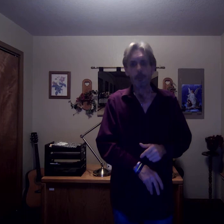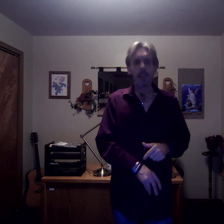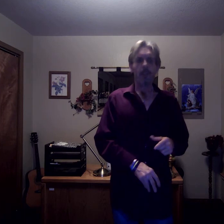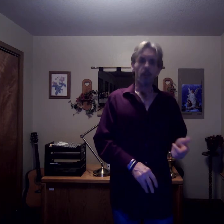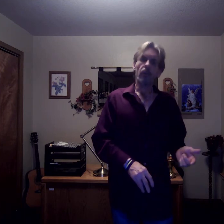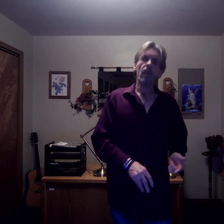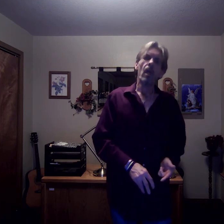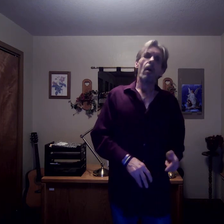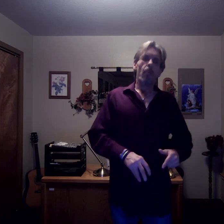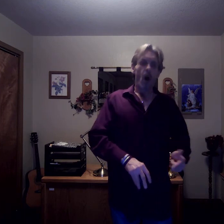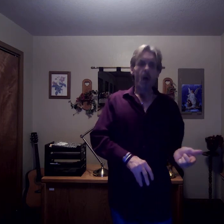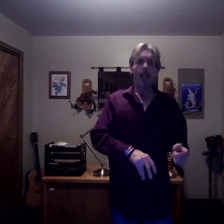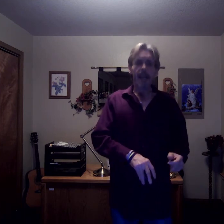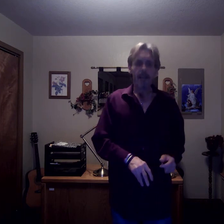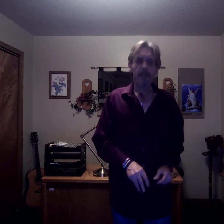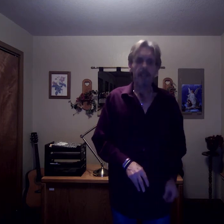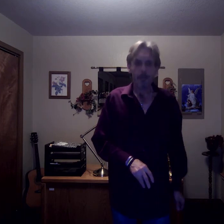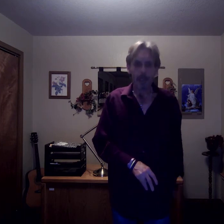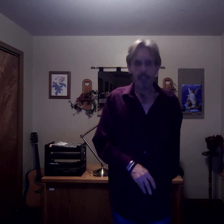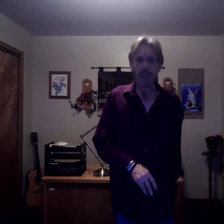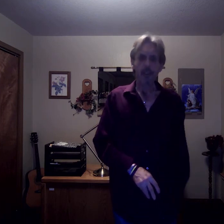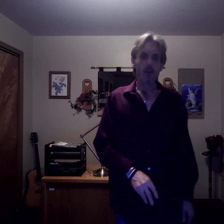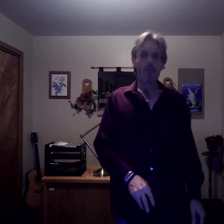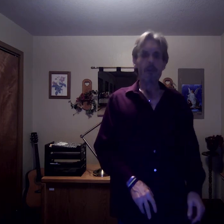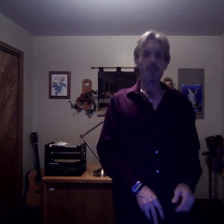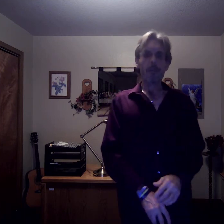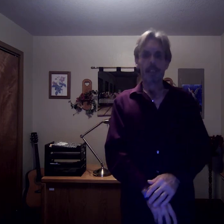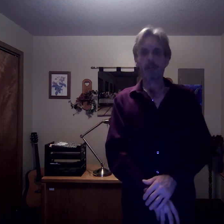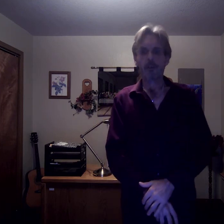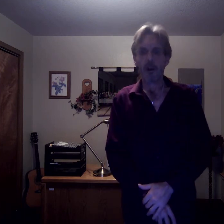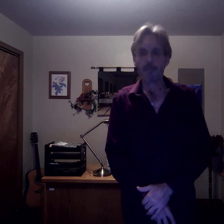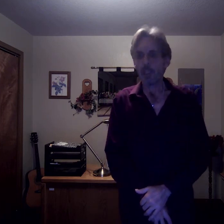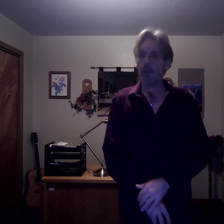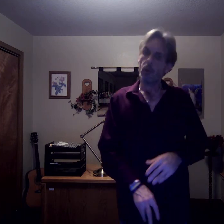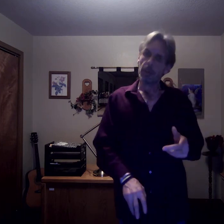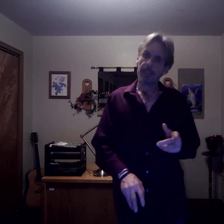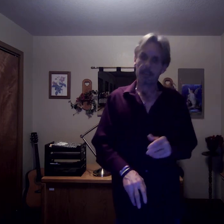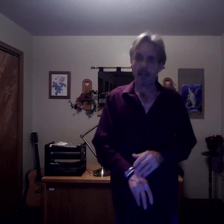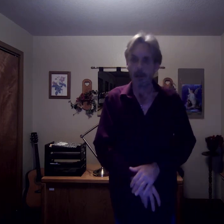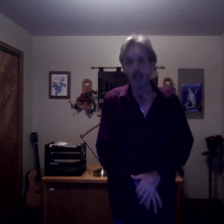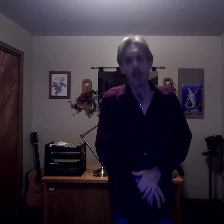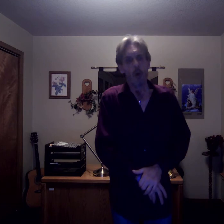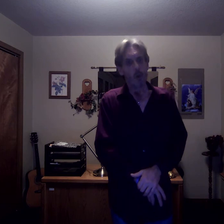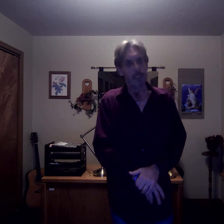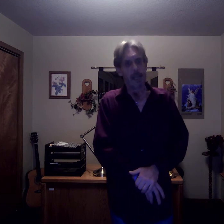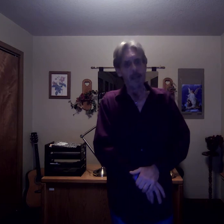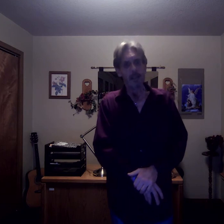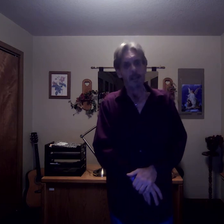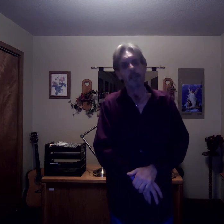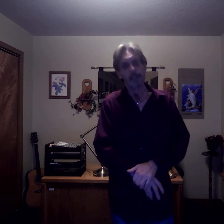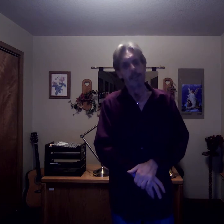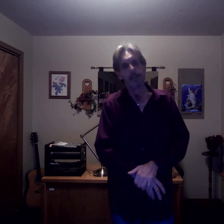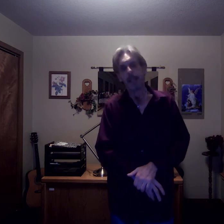Smith include Paul Allen, the billionaire co-founder of Microsoft, who played guitar. Woody Allen, clarinet,